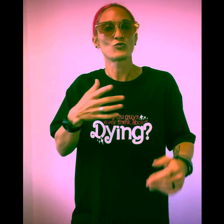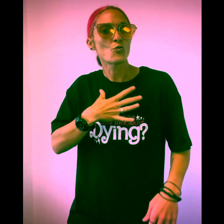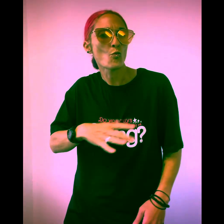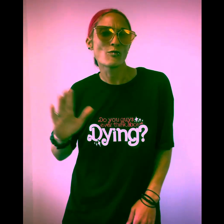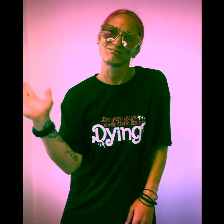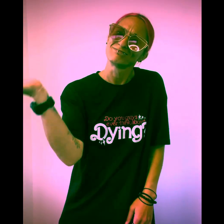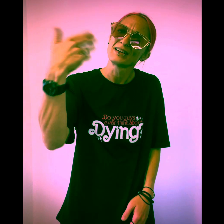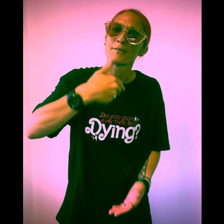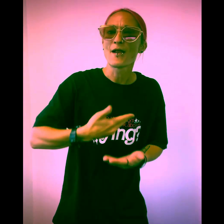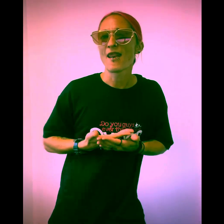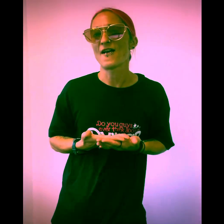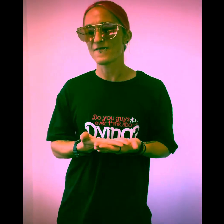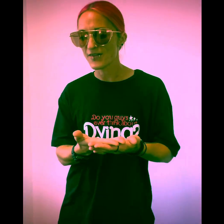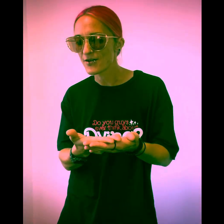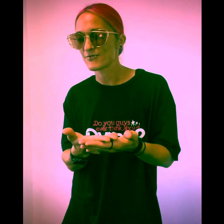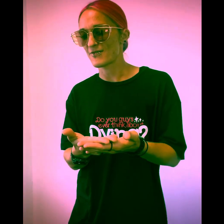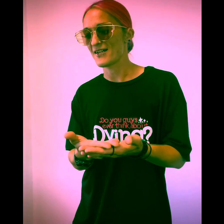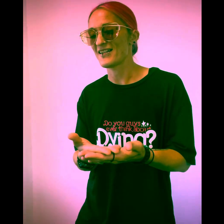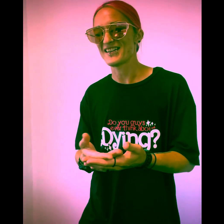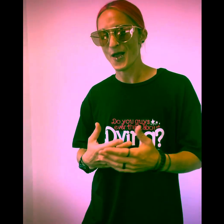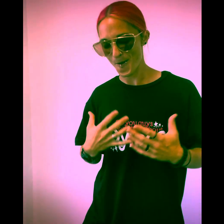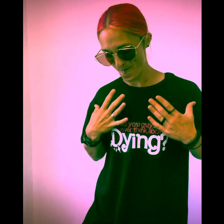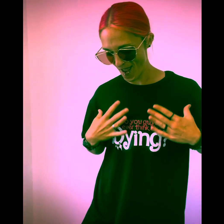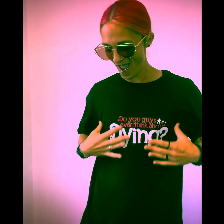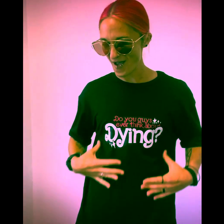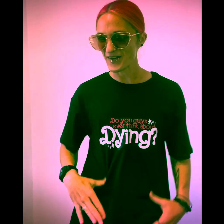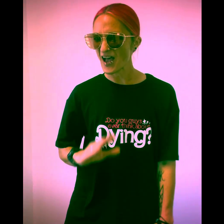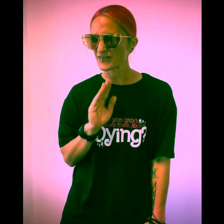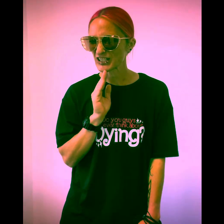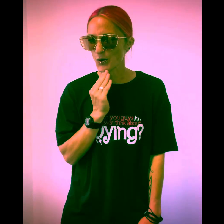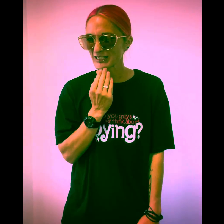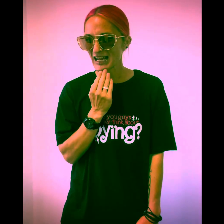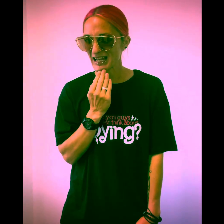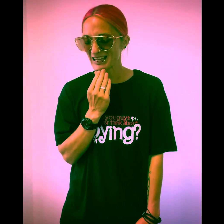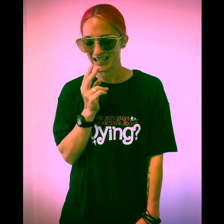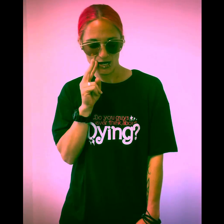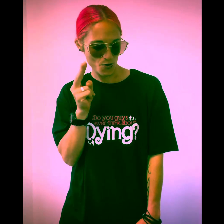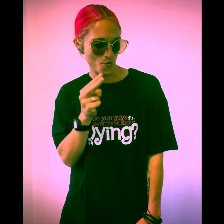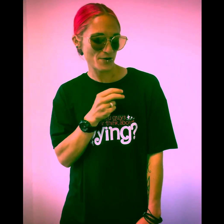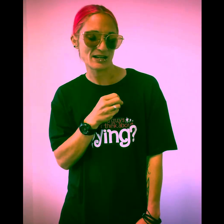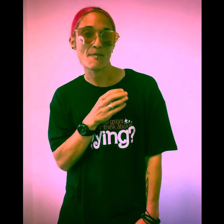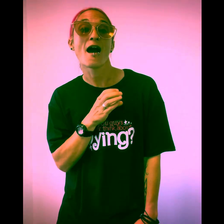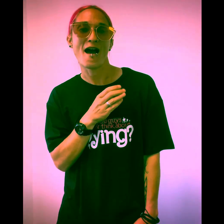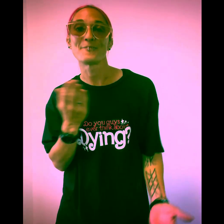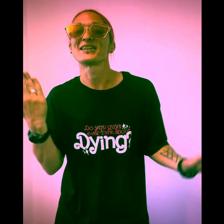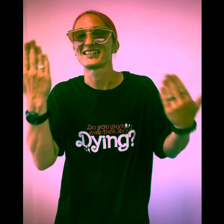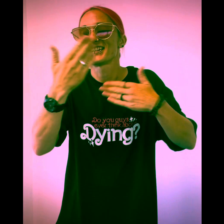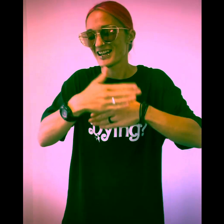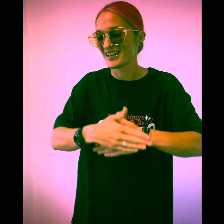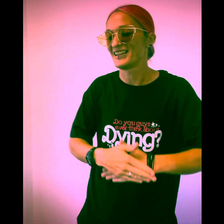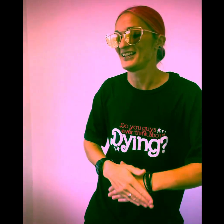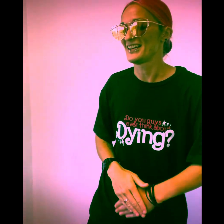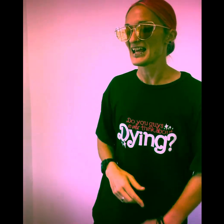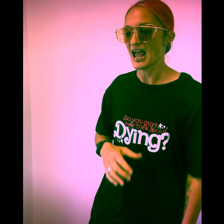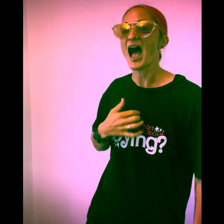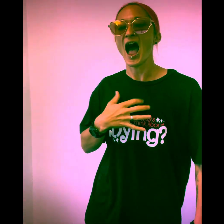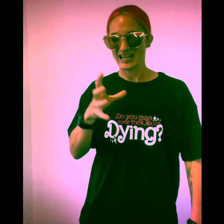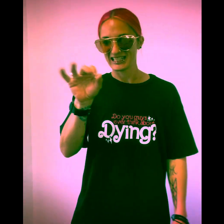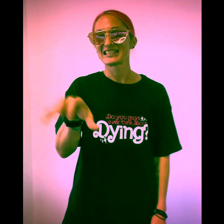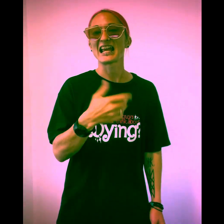you wanna just come along for the ride Oh, my outfits are tight, you can see my heartbeat tonight I can take